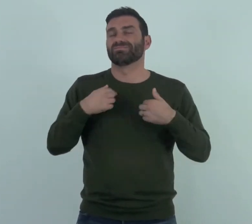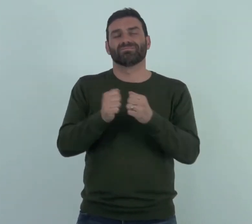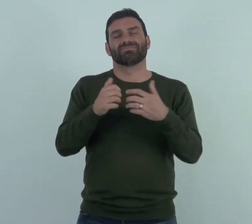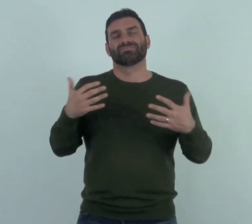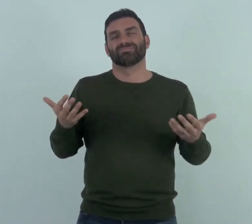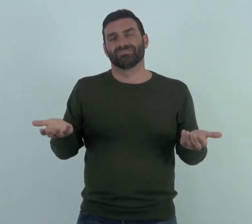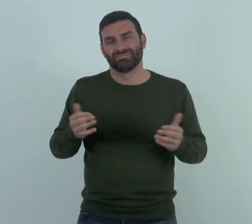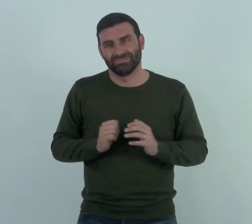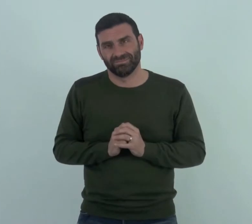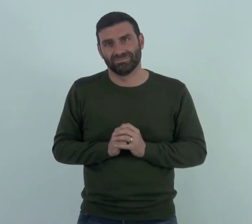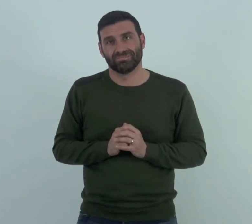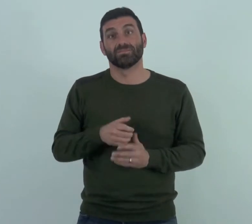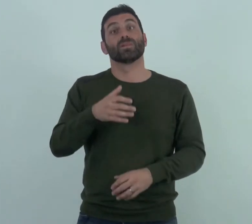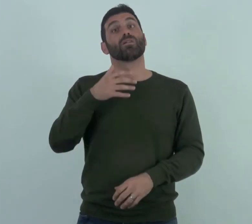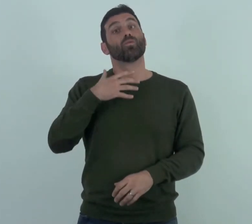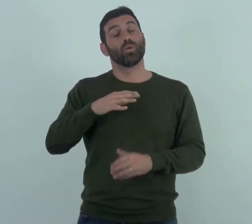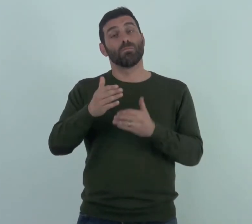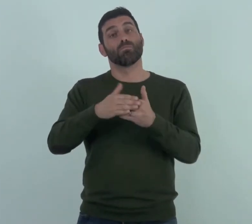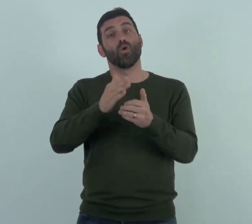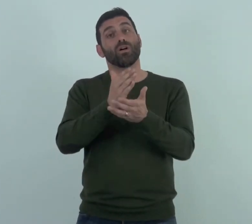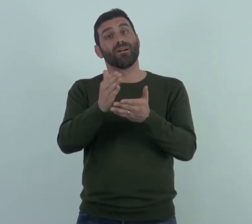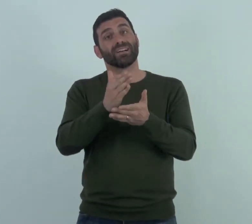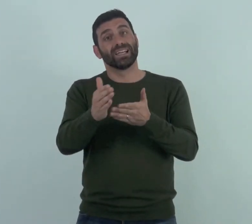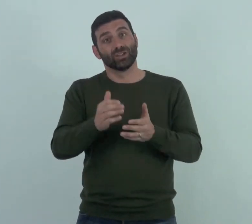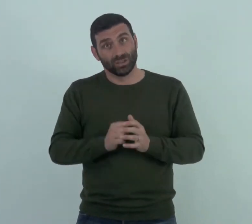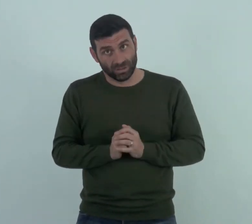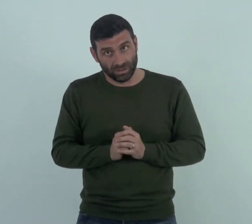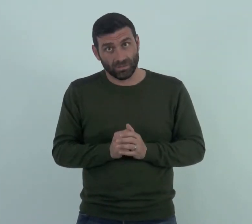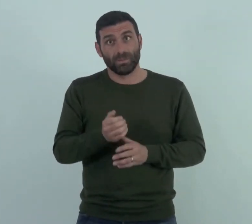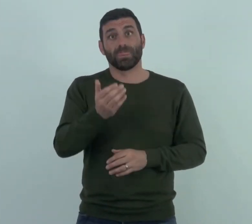work for a half hour minimum fee. We did not want this situation to happen.